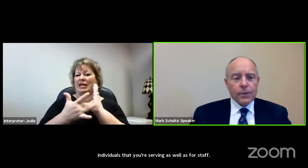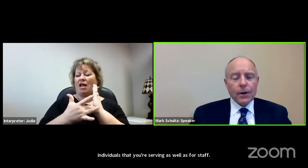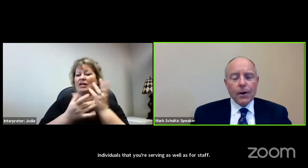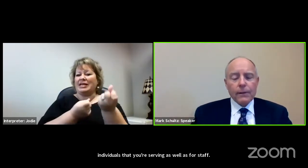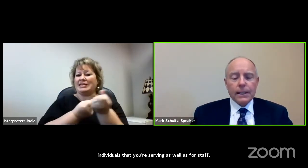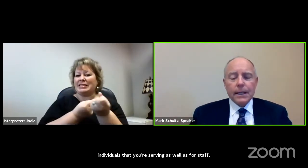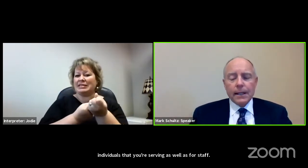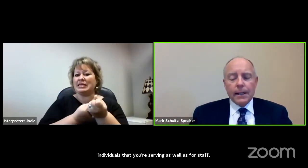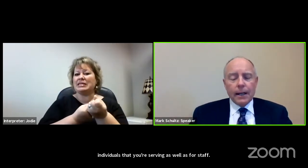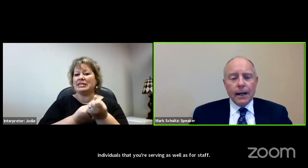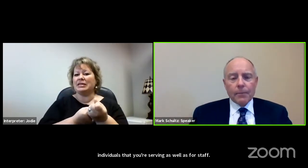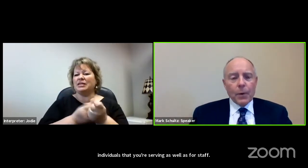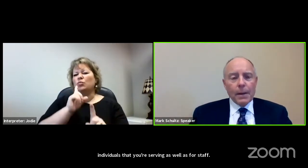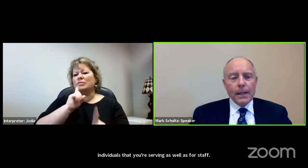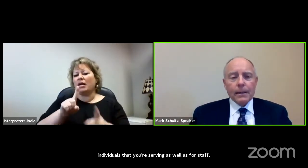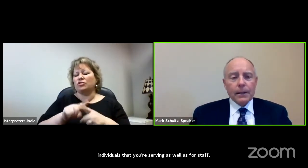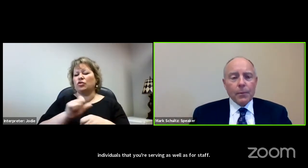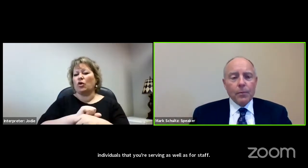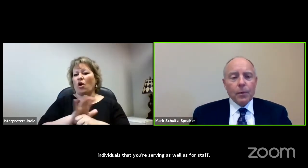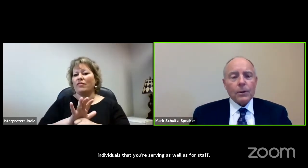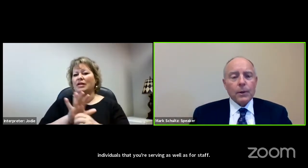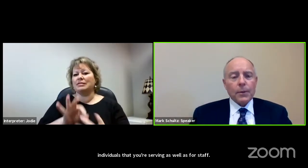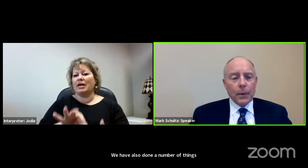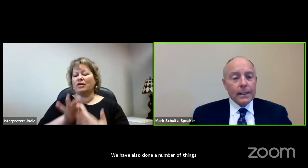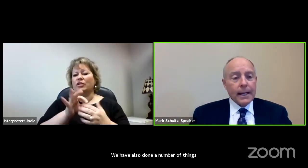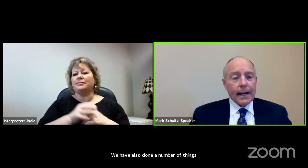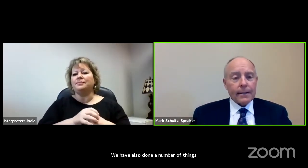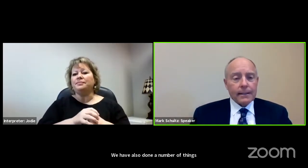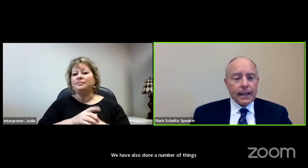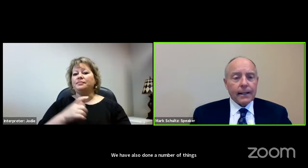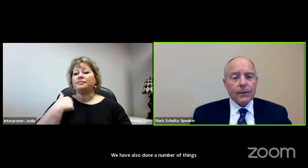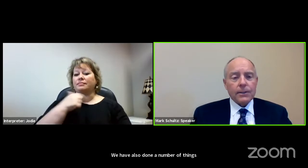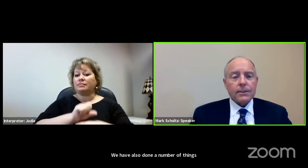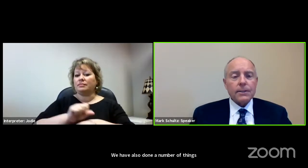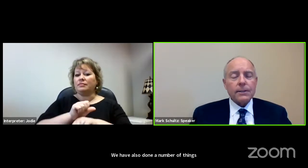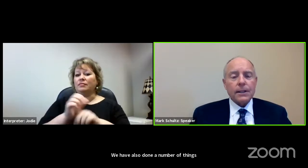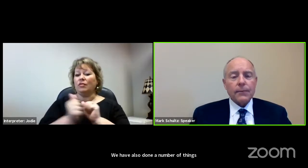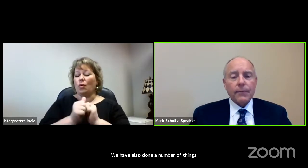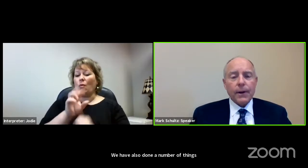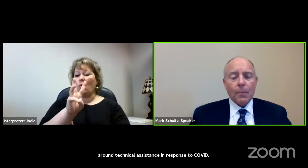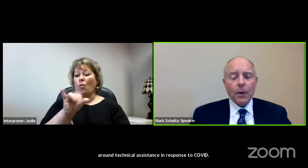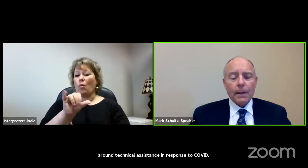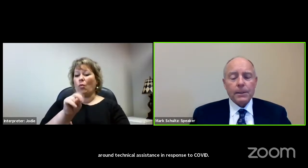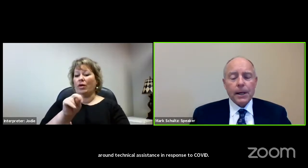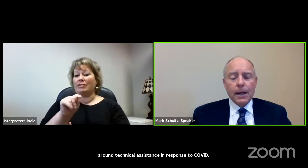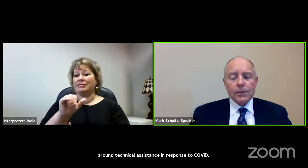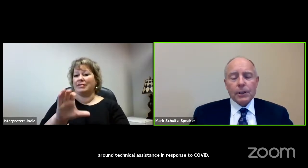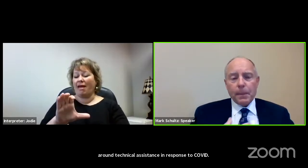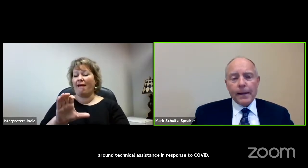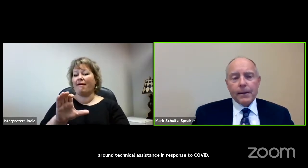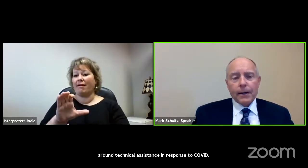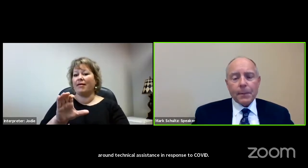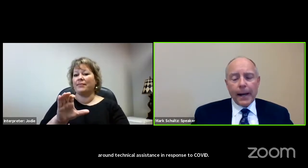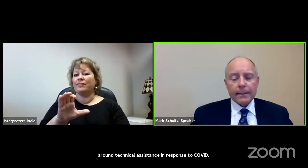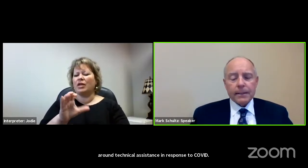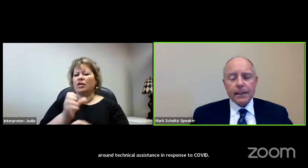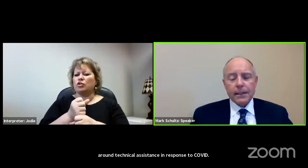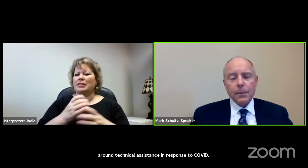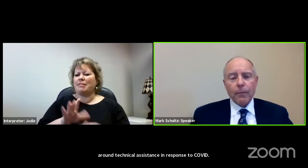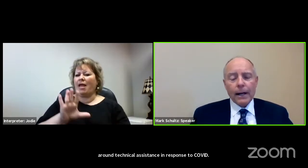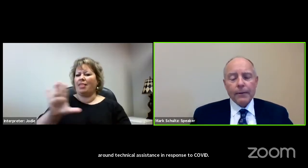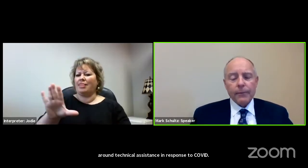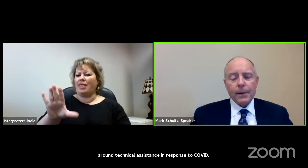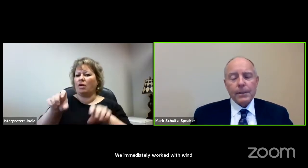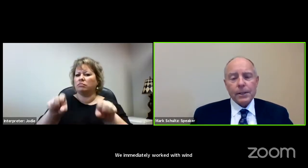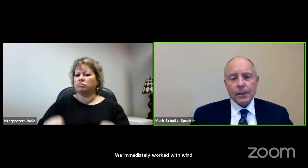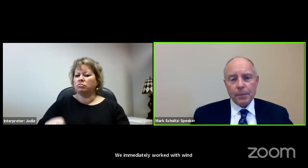response to COVID. We immediately worked with WINTAC, the Technical Assistance Center for VR programs, to expand their capacity